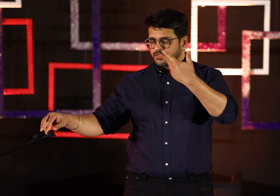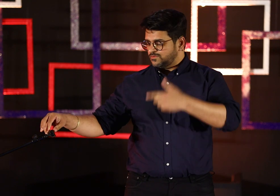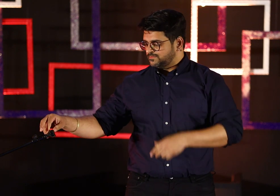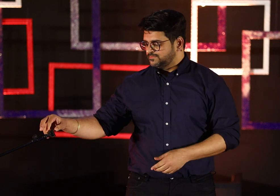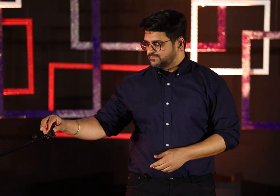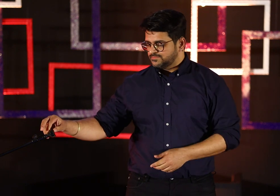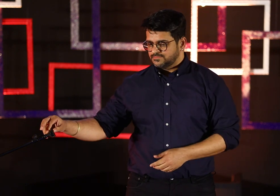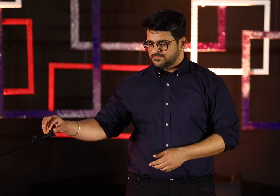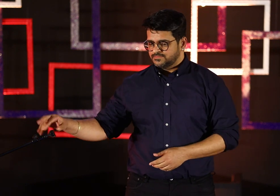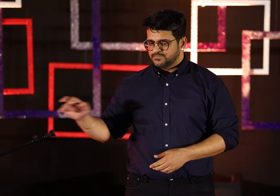Next video.